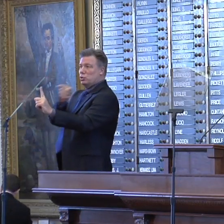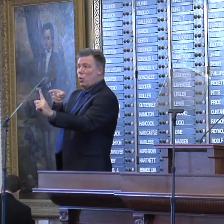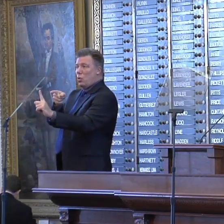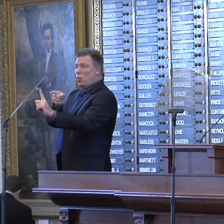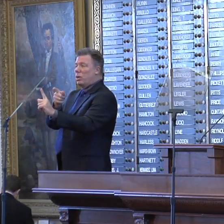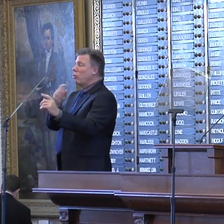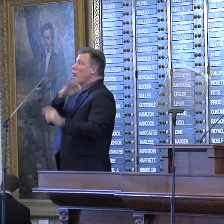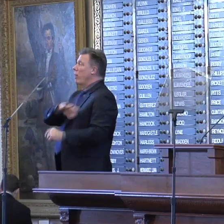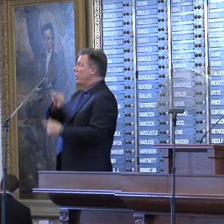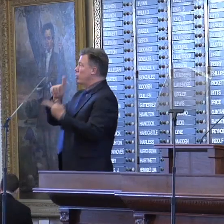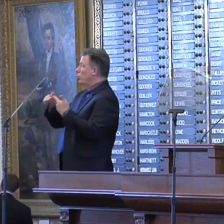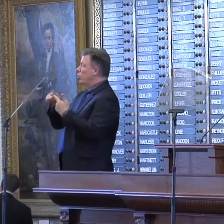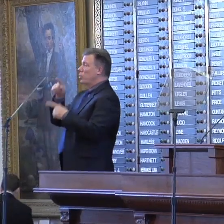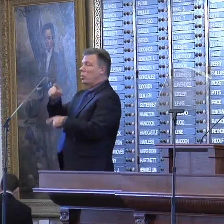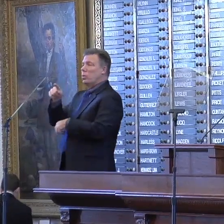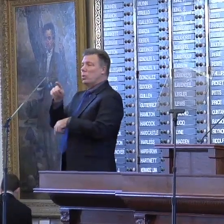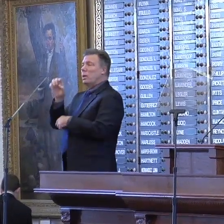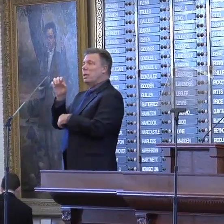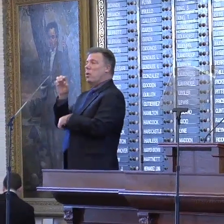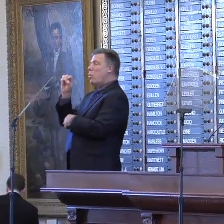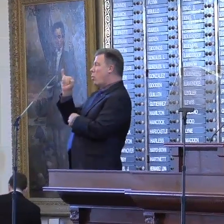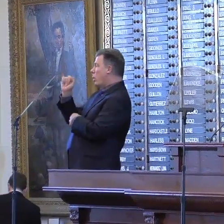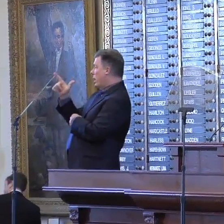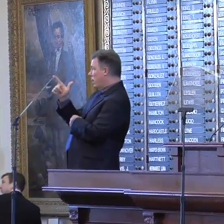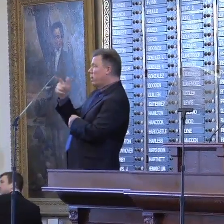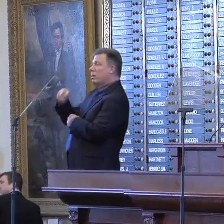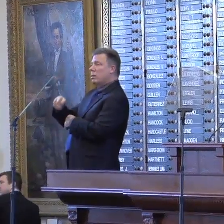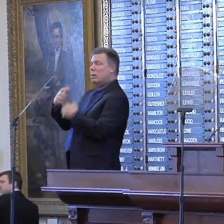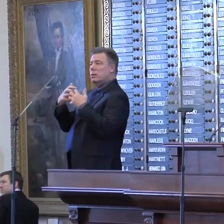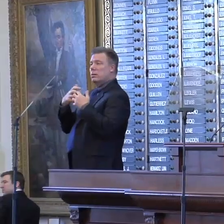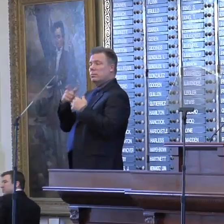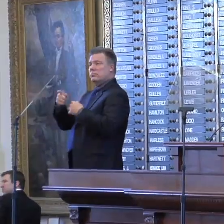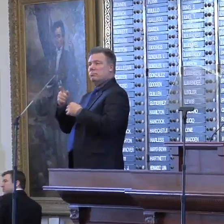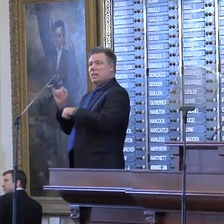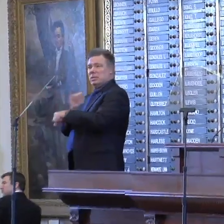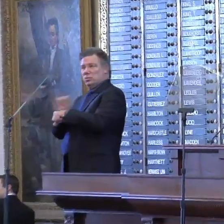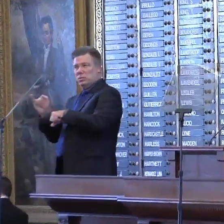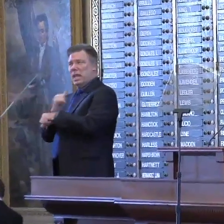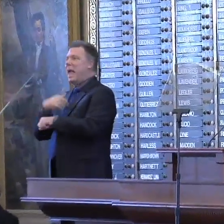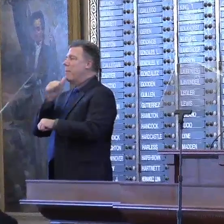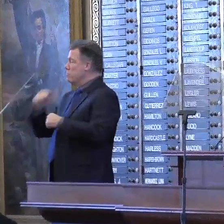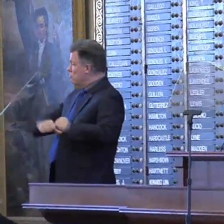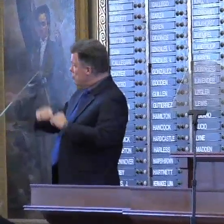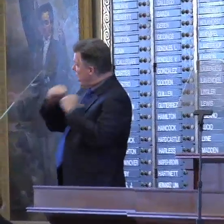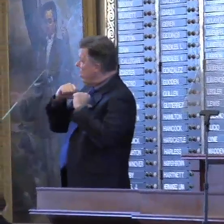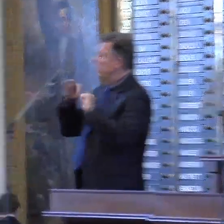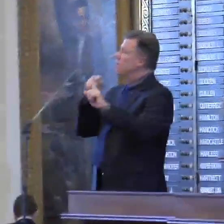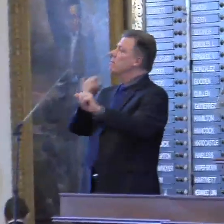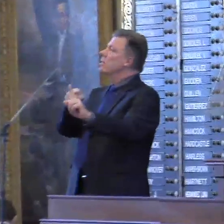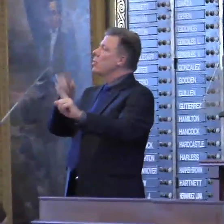industry. Now, let me tell you, I'm mighty proud of our energy industry and what it's done and still does for our state,